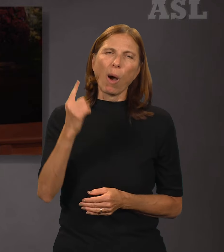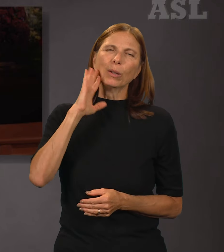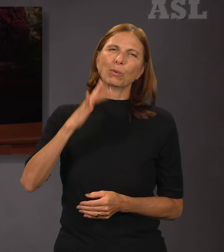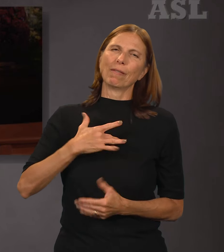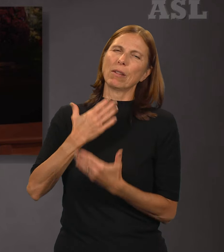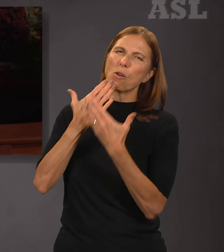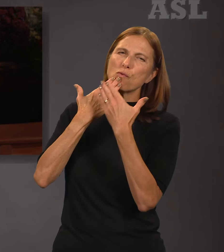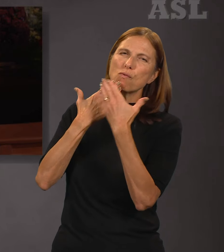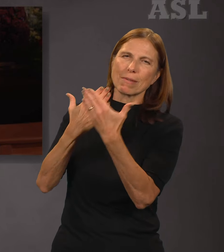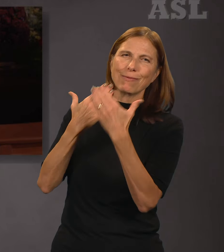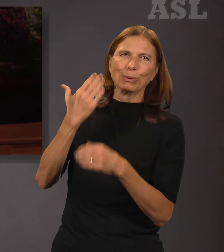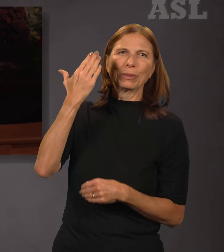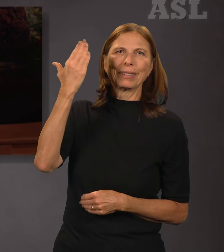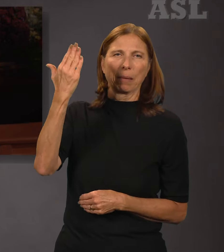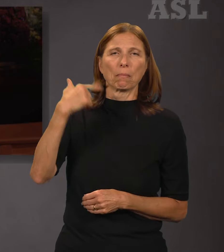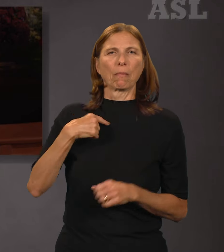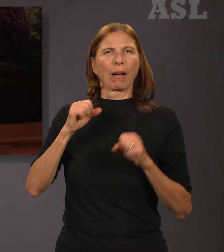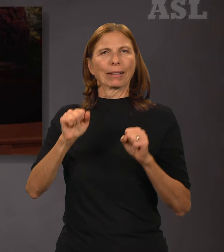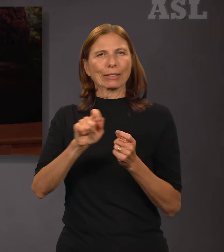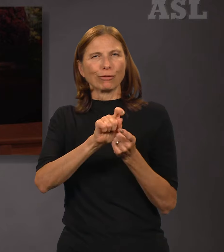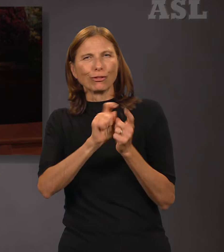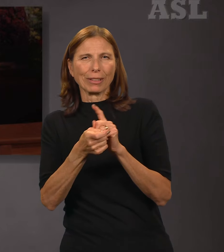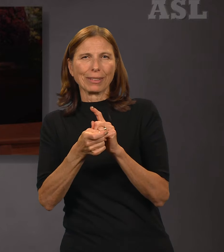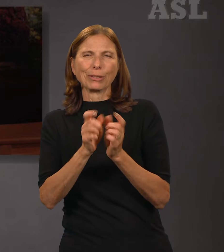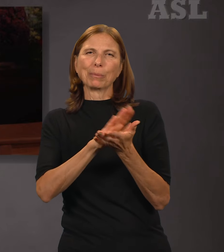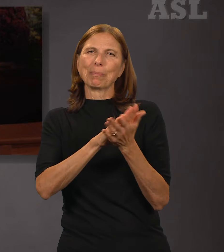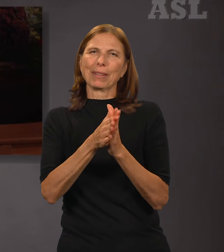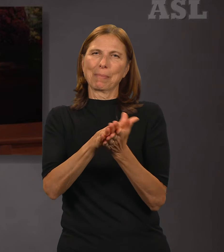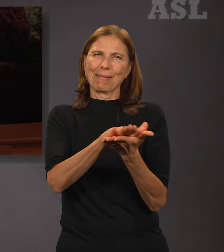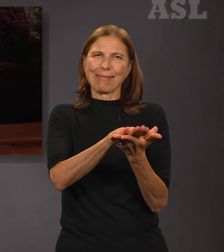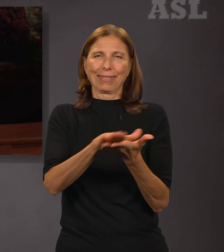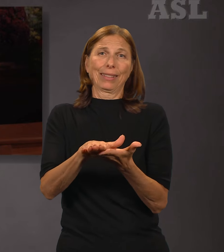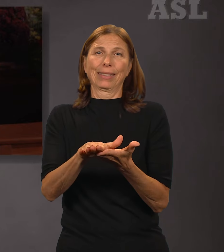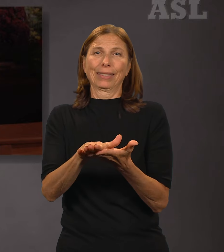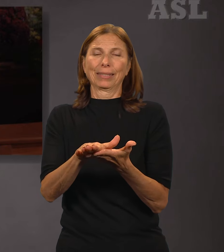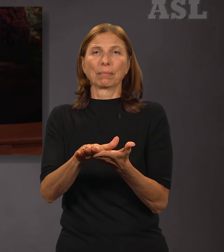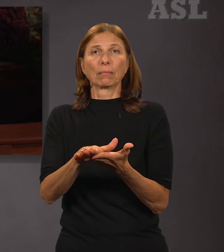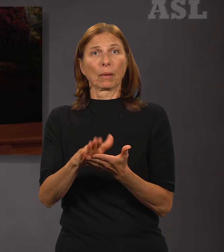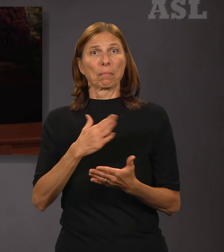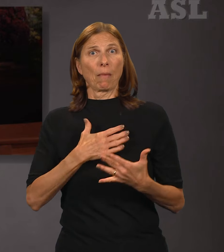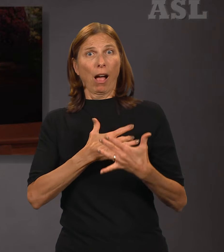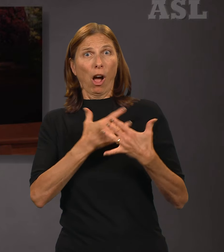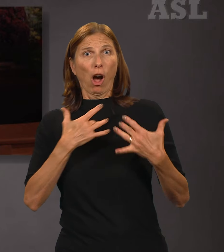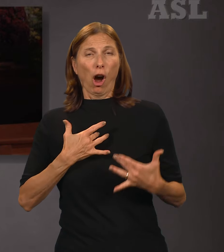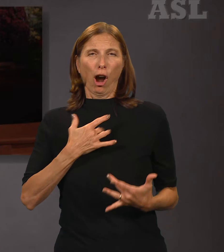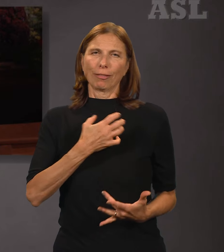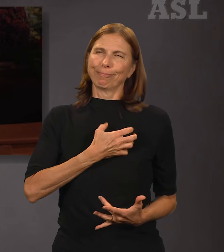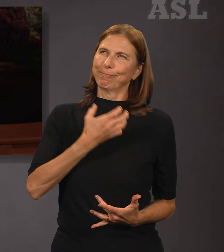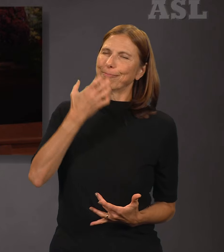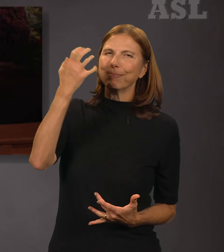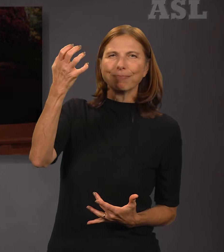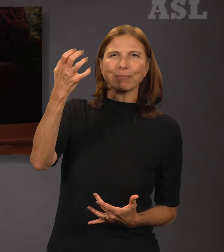cleansed. He has my heart, and I hope to do whatever He would have me do and become.